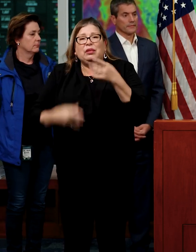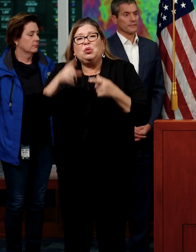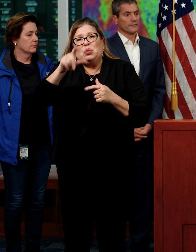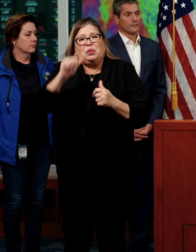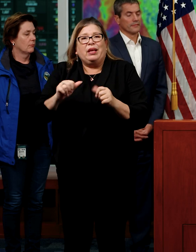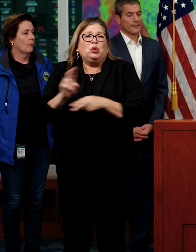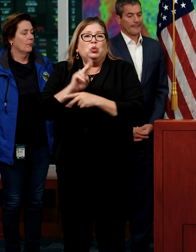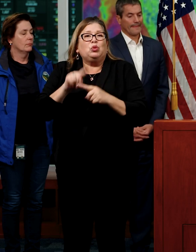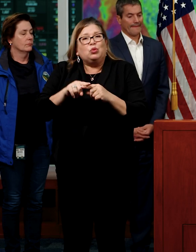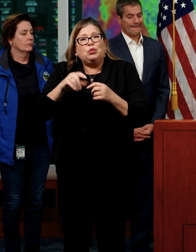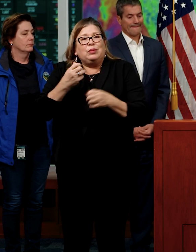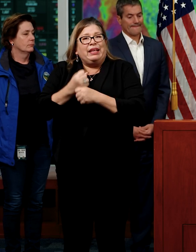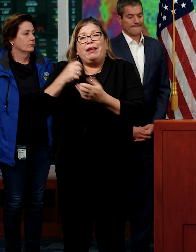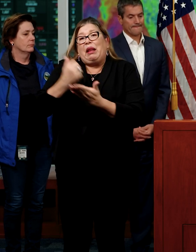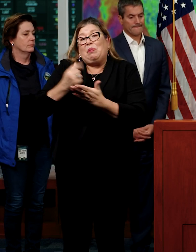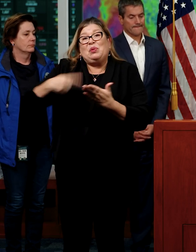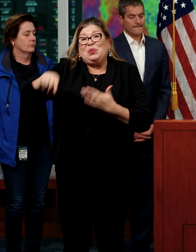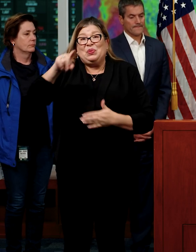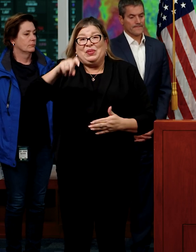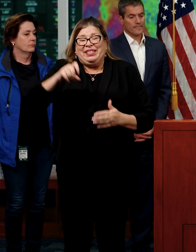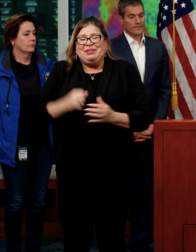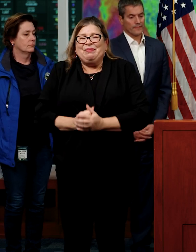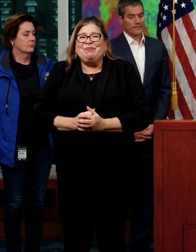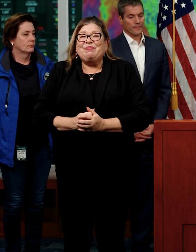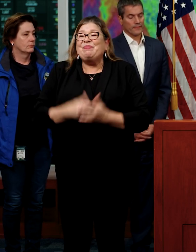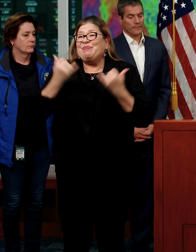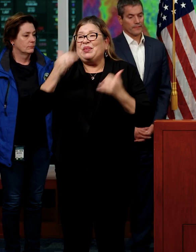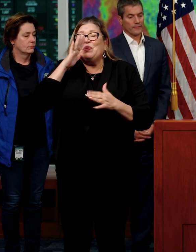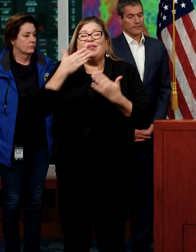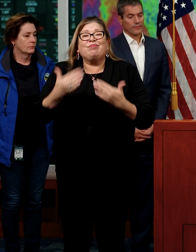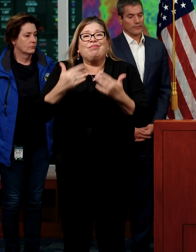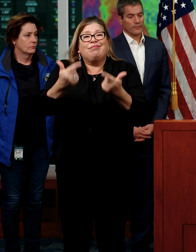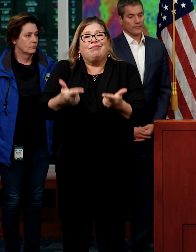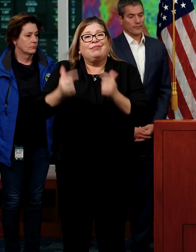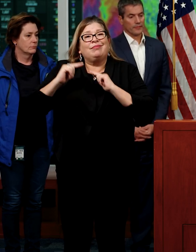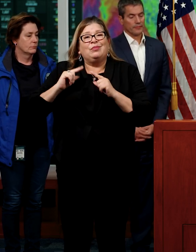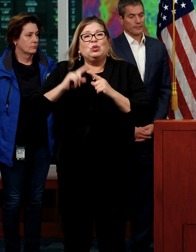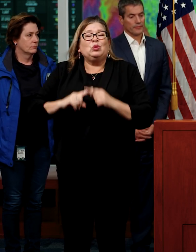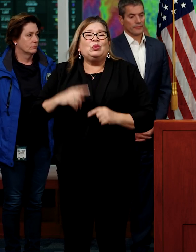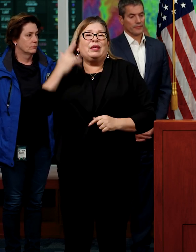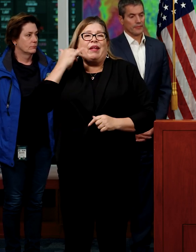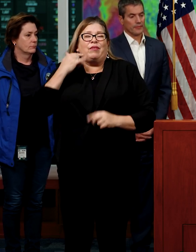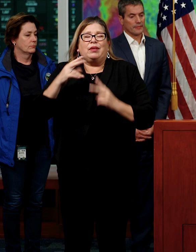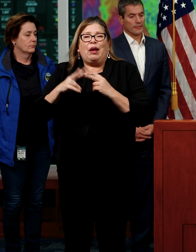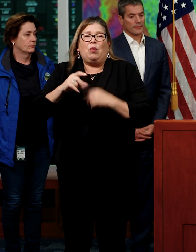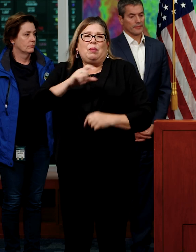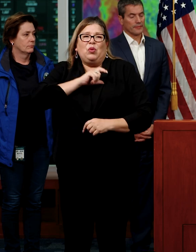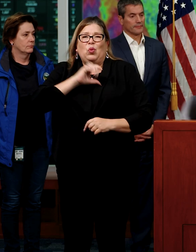and the needs of your community and loved ones. At this time, I will turn it over to the California Highway Patrol.